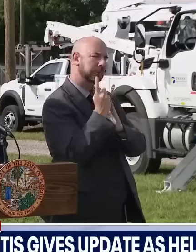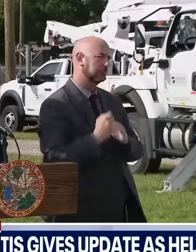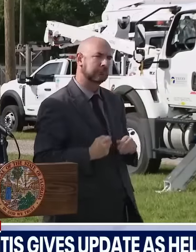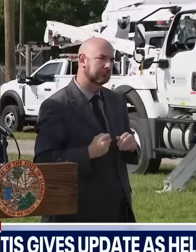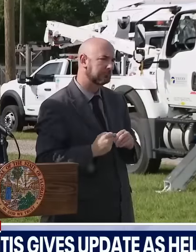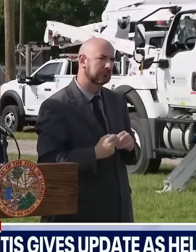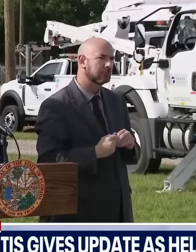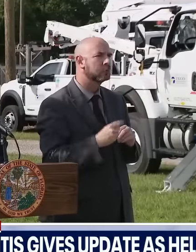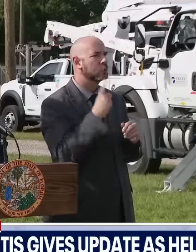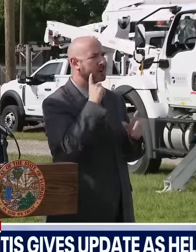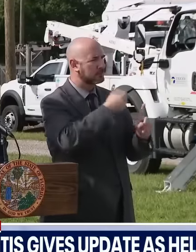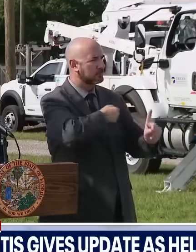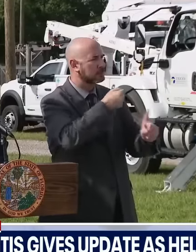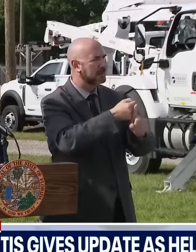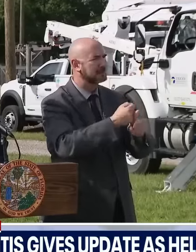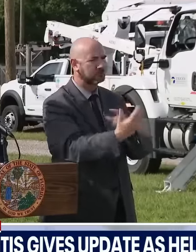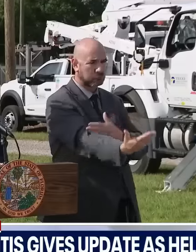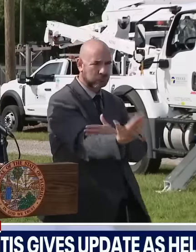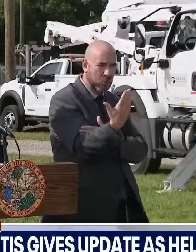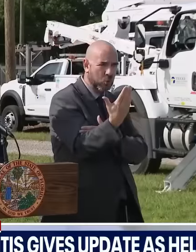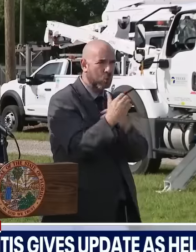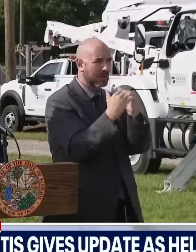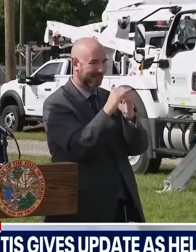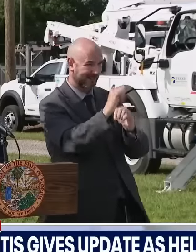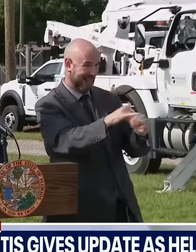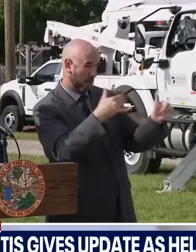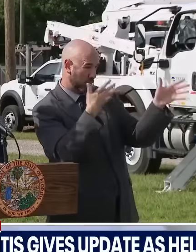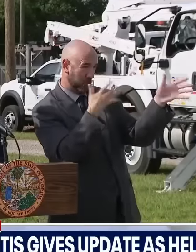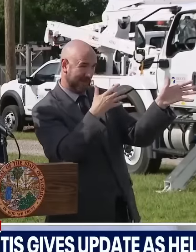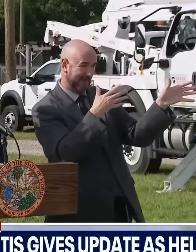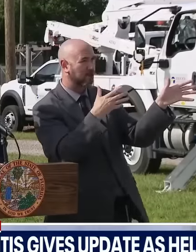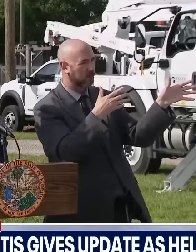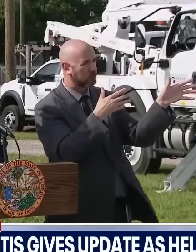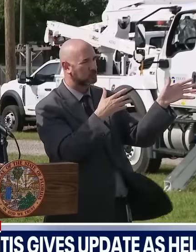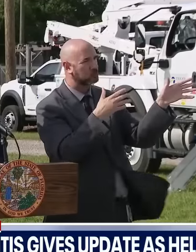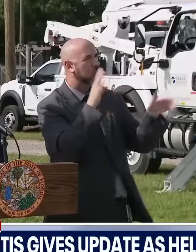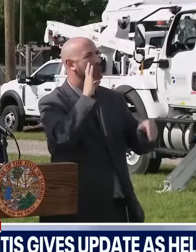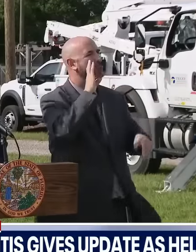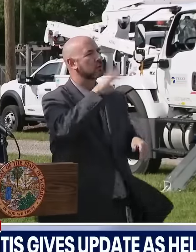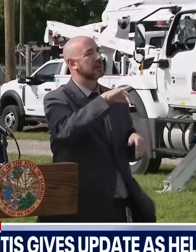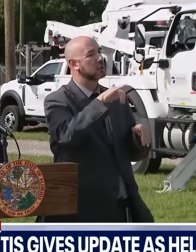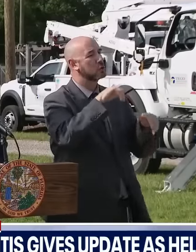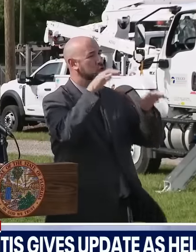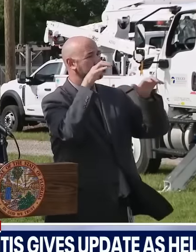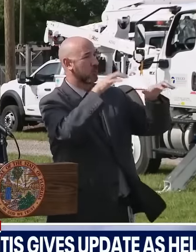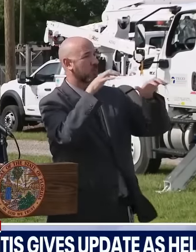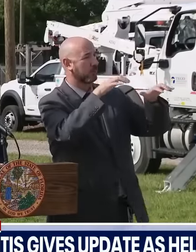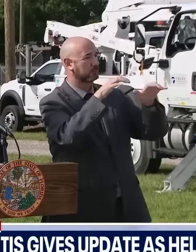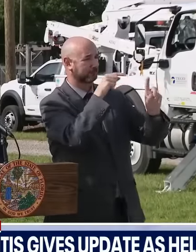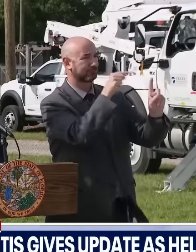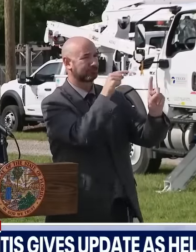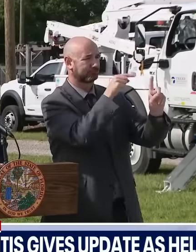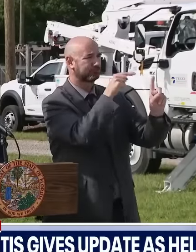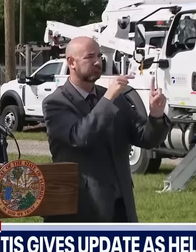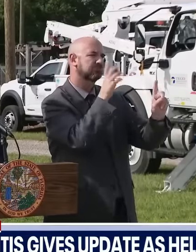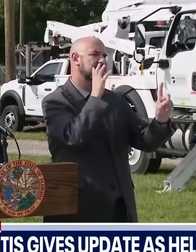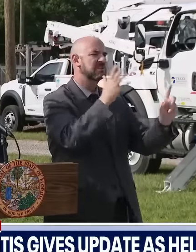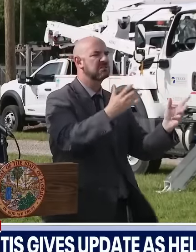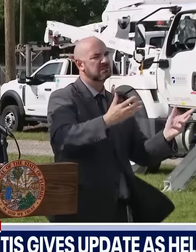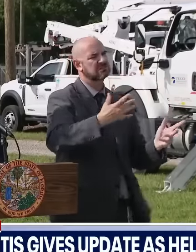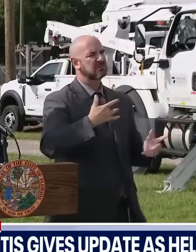in the morning, certainly with the wind. I know the storm is likely to be probably about the